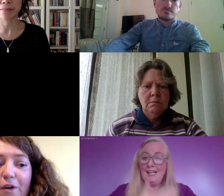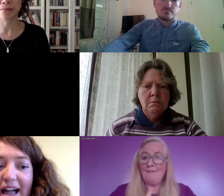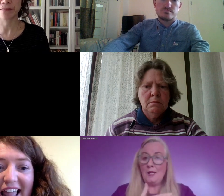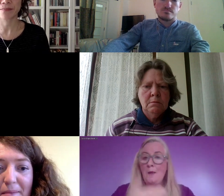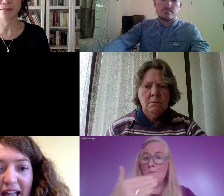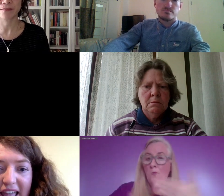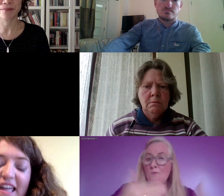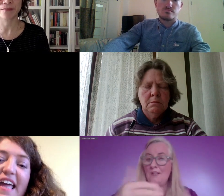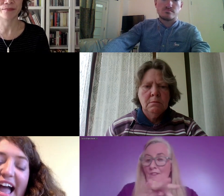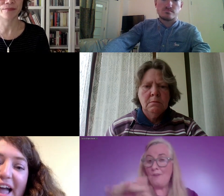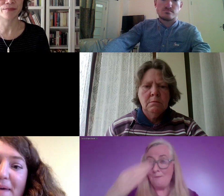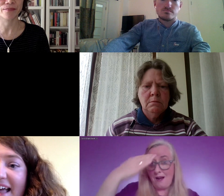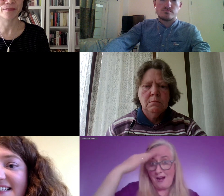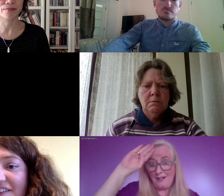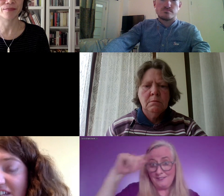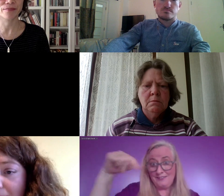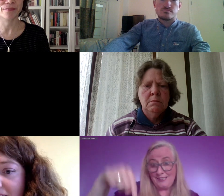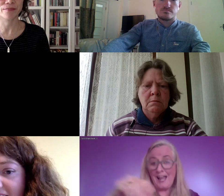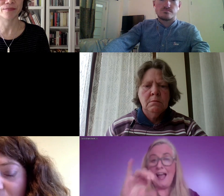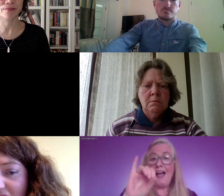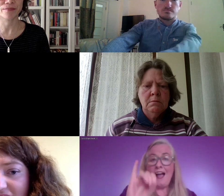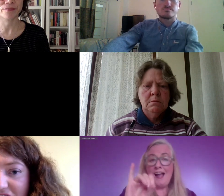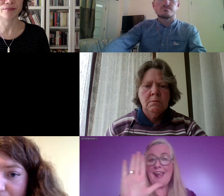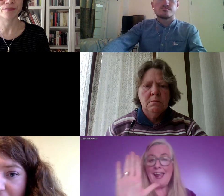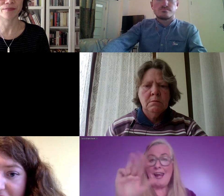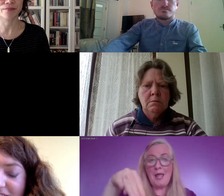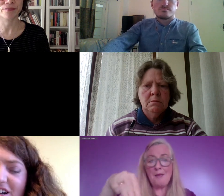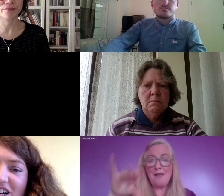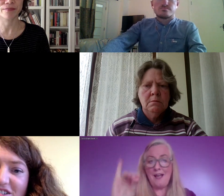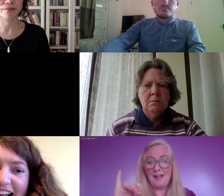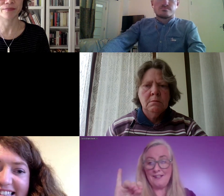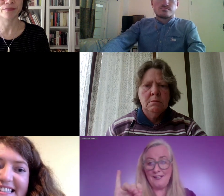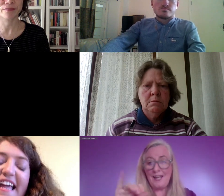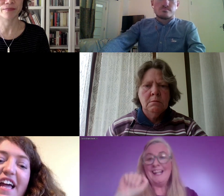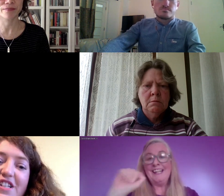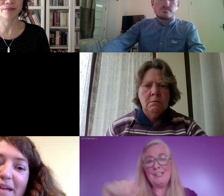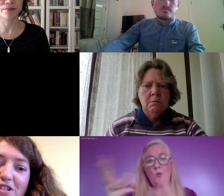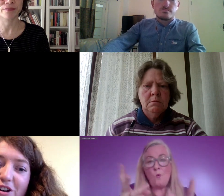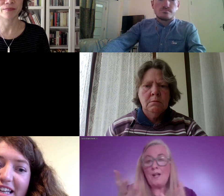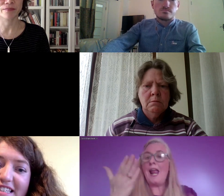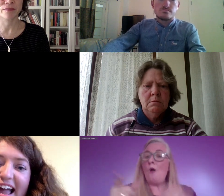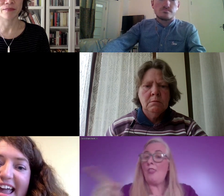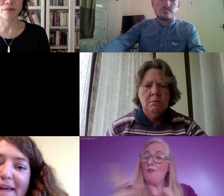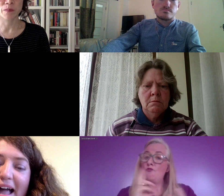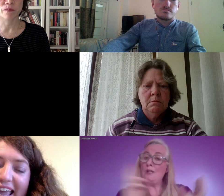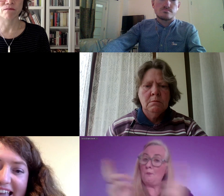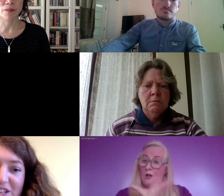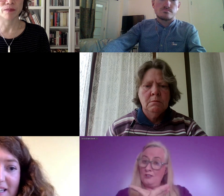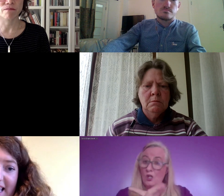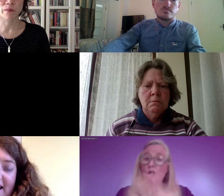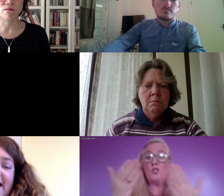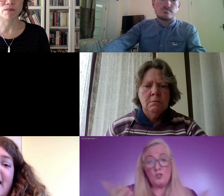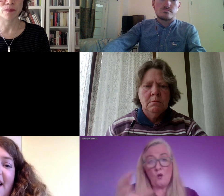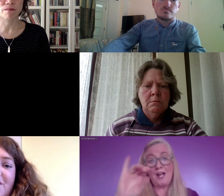about how ILMI has kind of adapted their work to respond to the current crisis. James joined ILMI